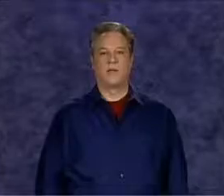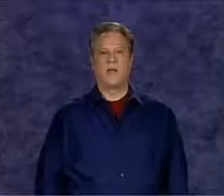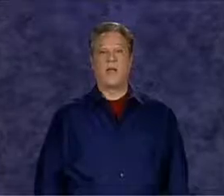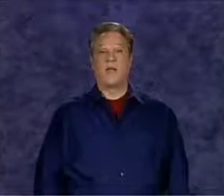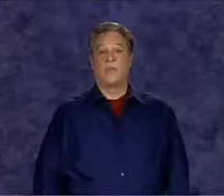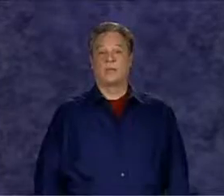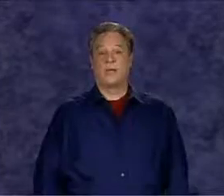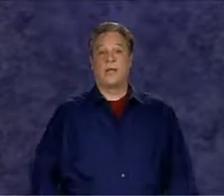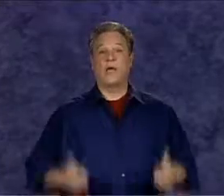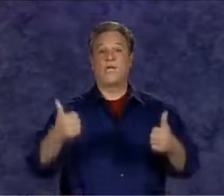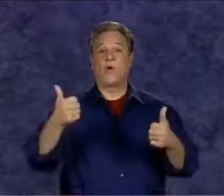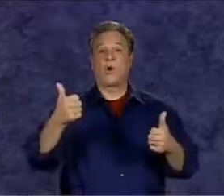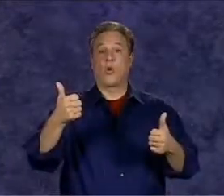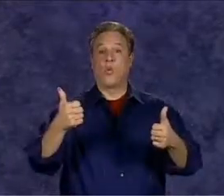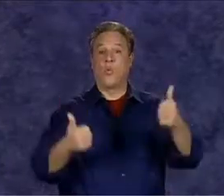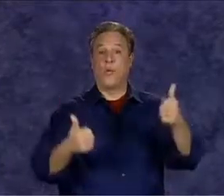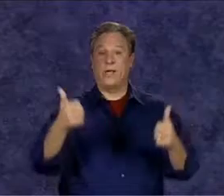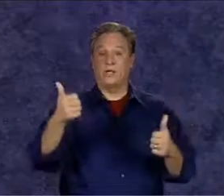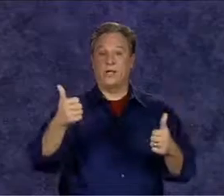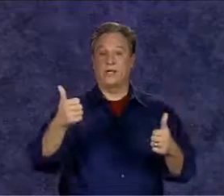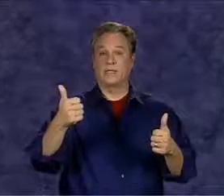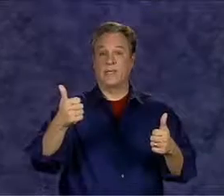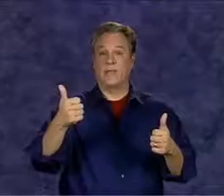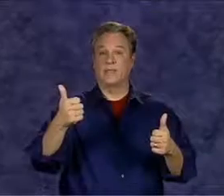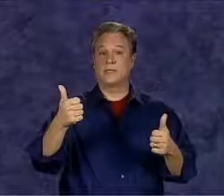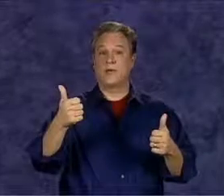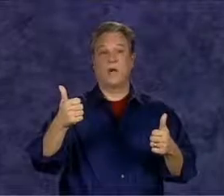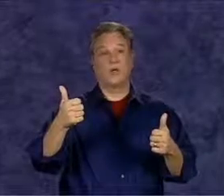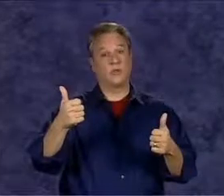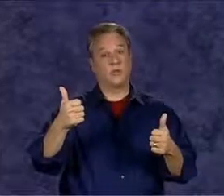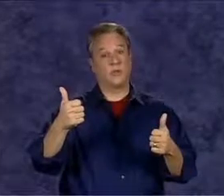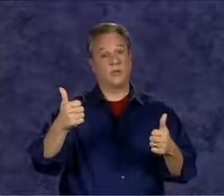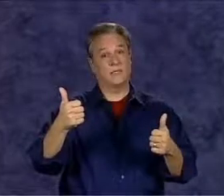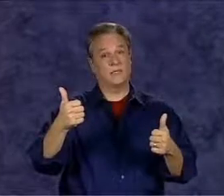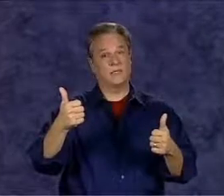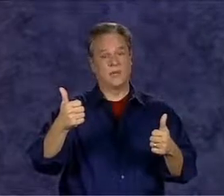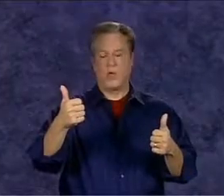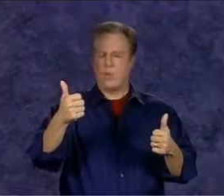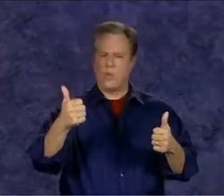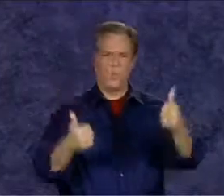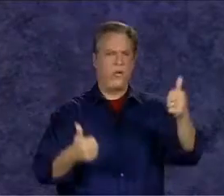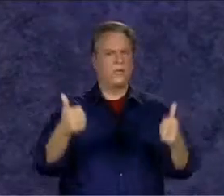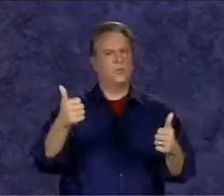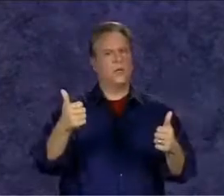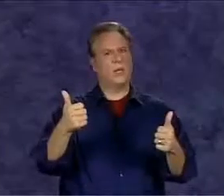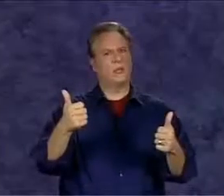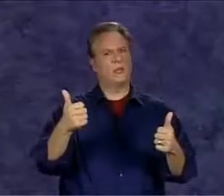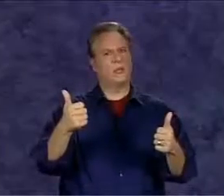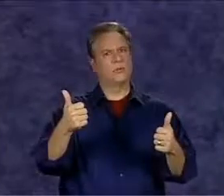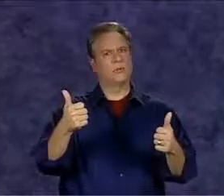the sign for which is based on alternate choices which will I choose